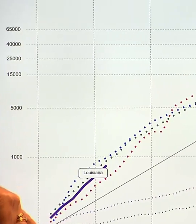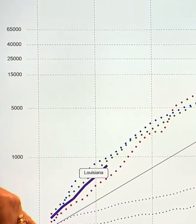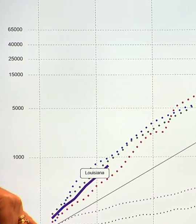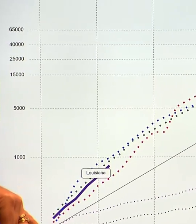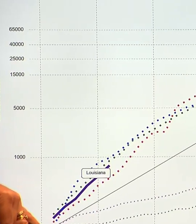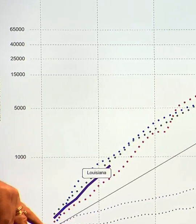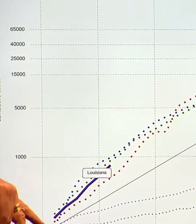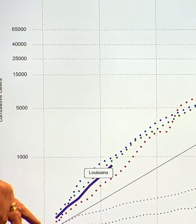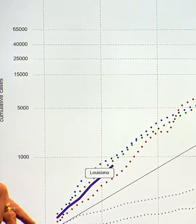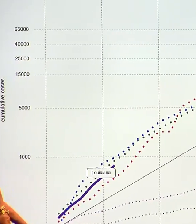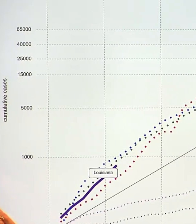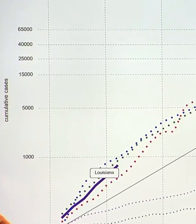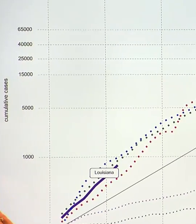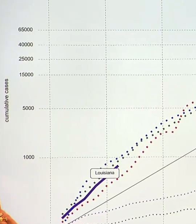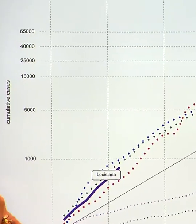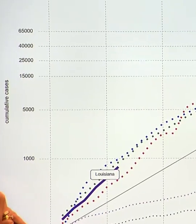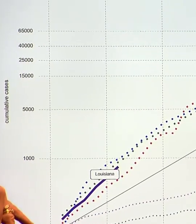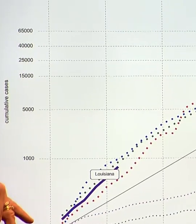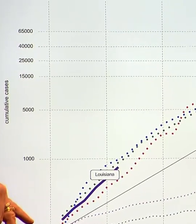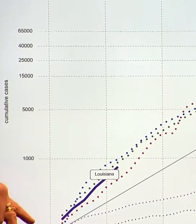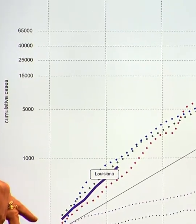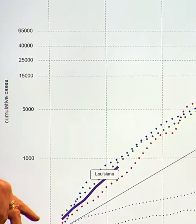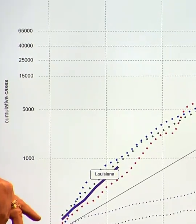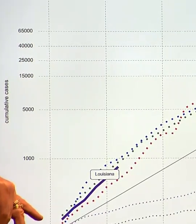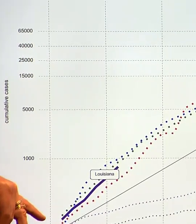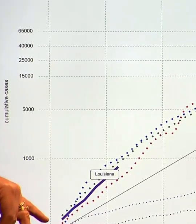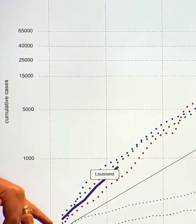contact there's no other way to do this